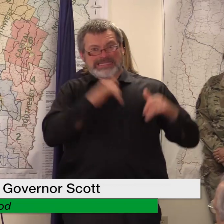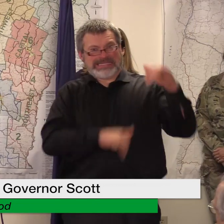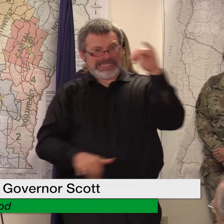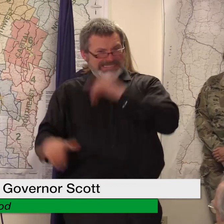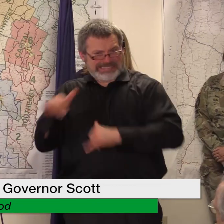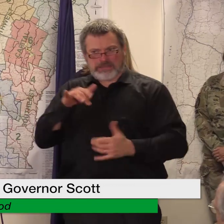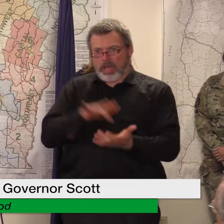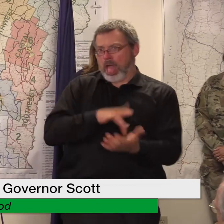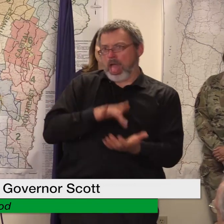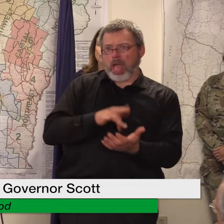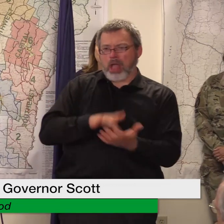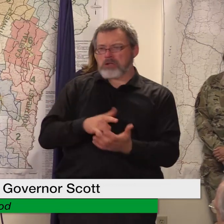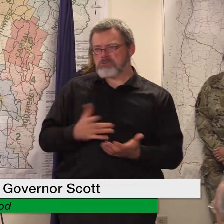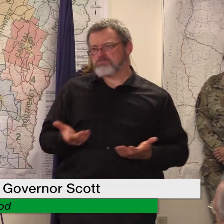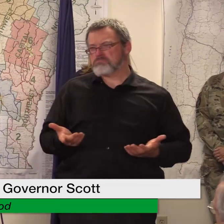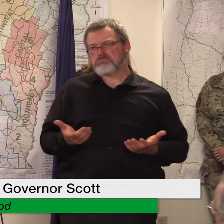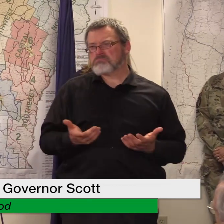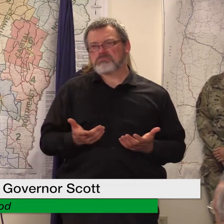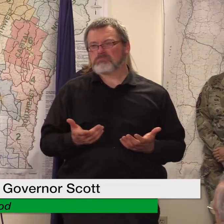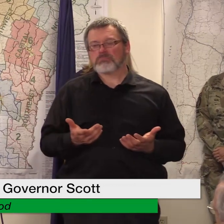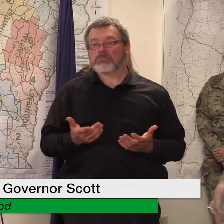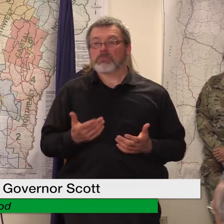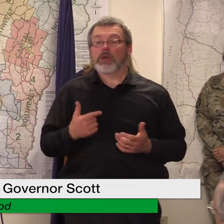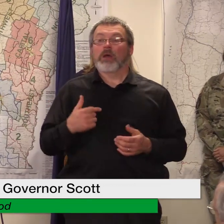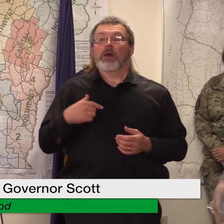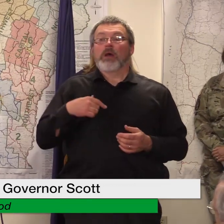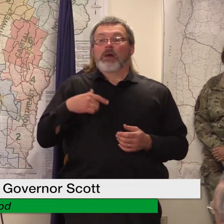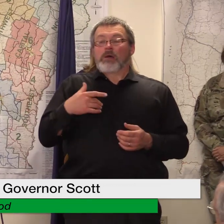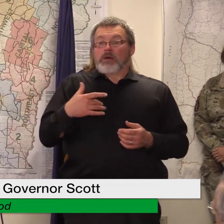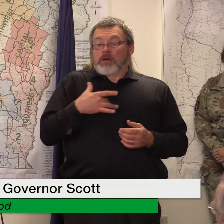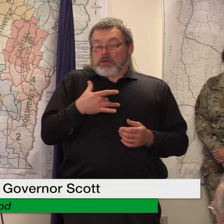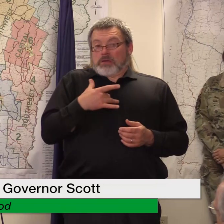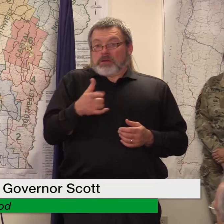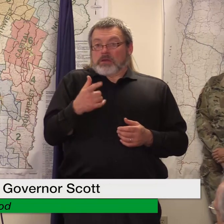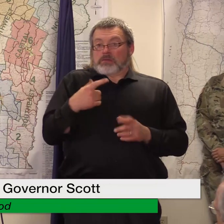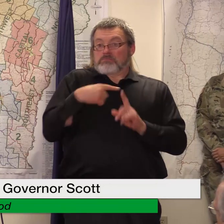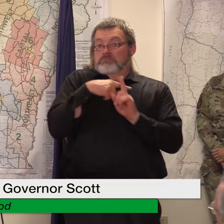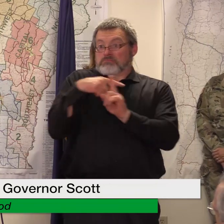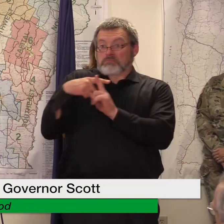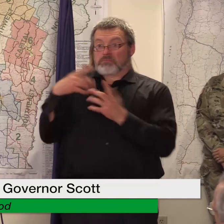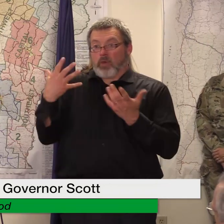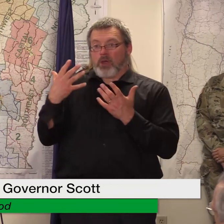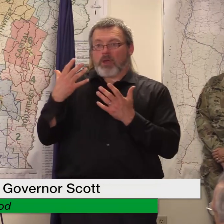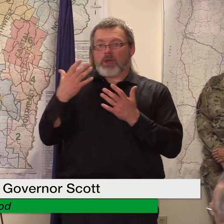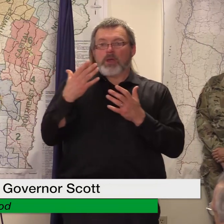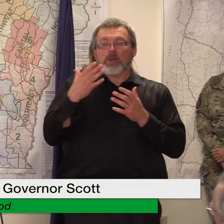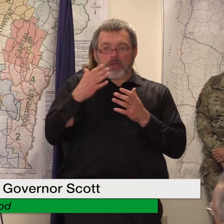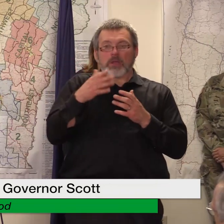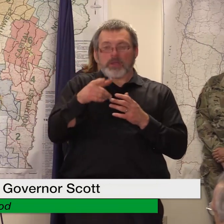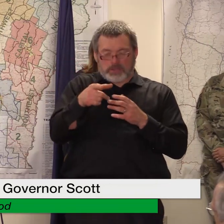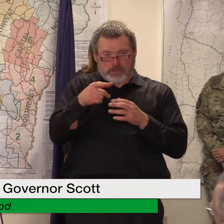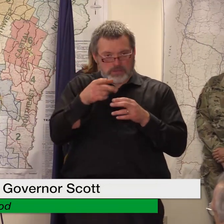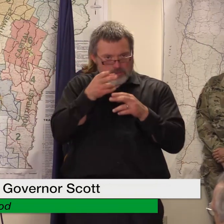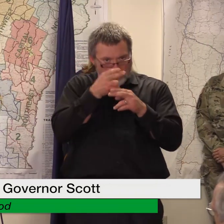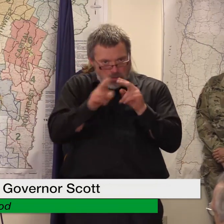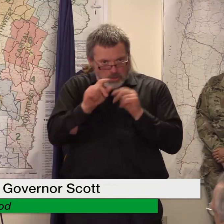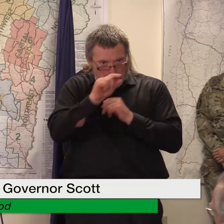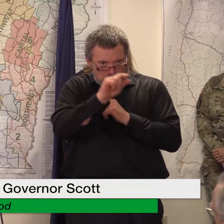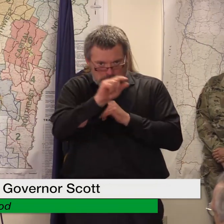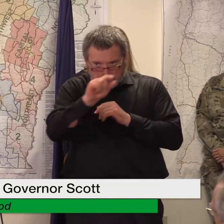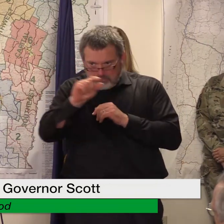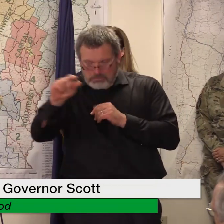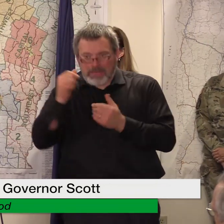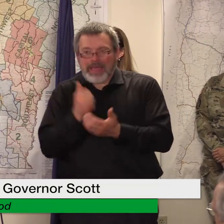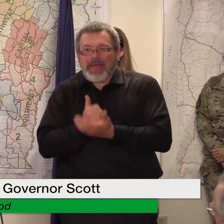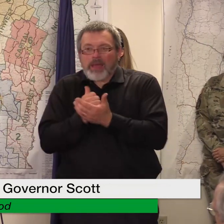um that's one of the benefits of you know going in slowly and uh not not by choice but the way we're